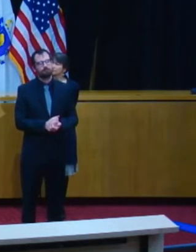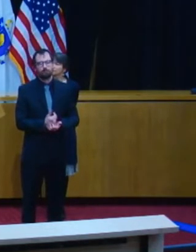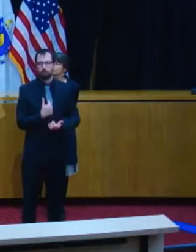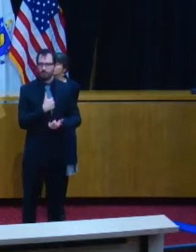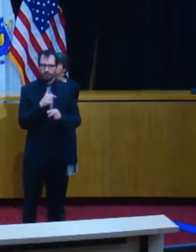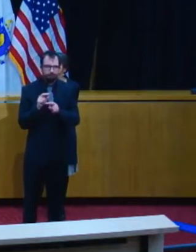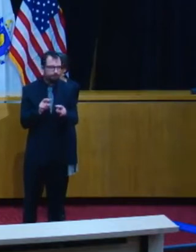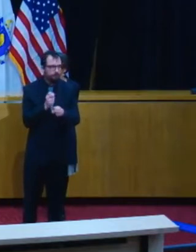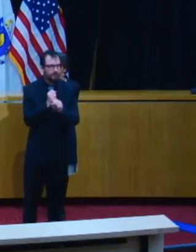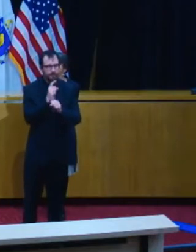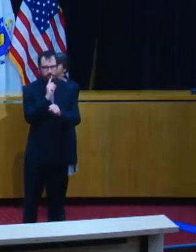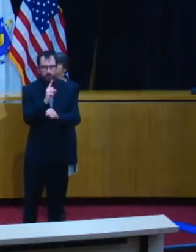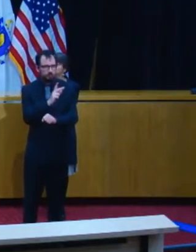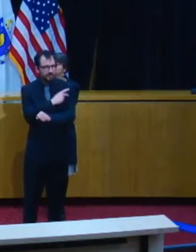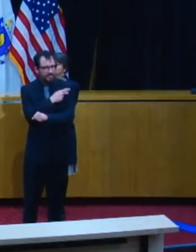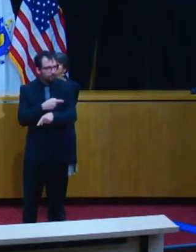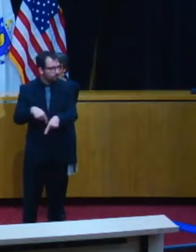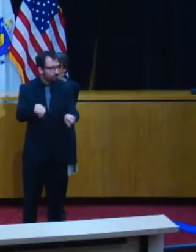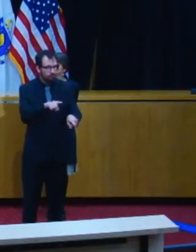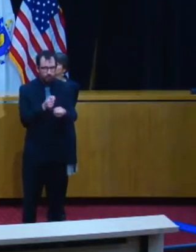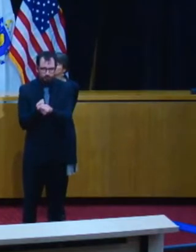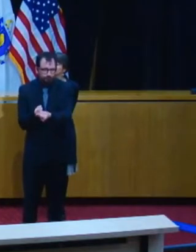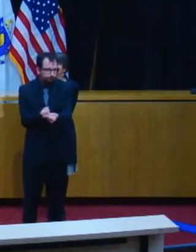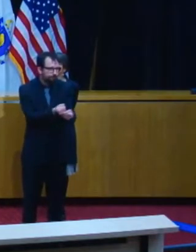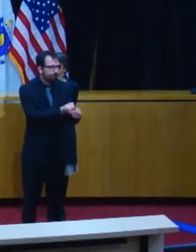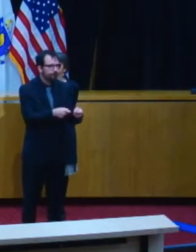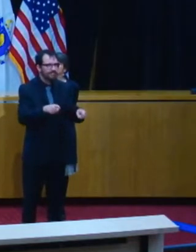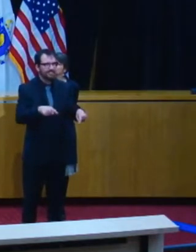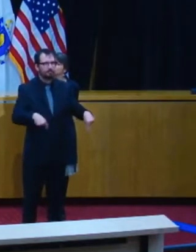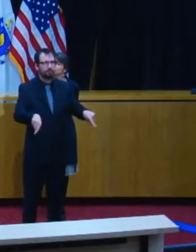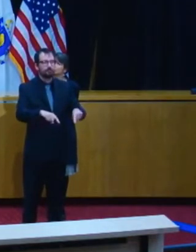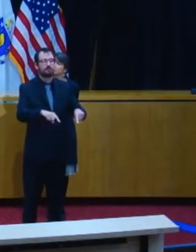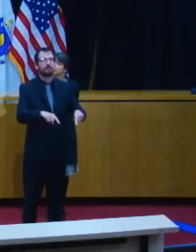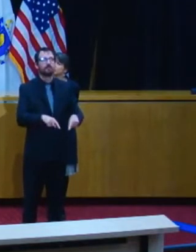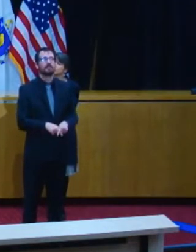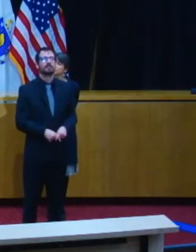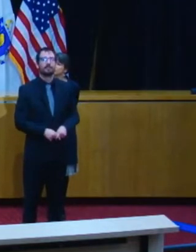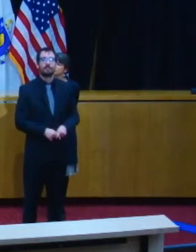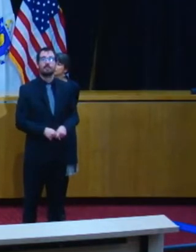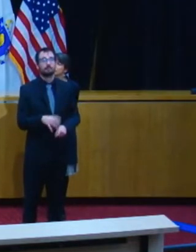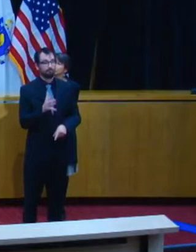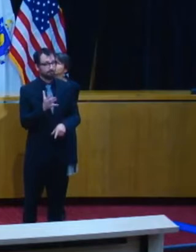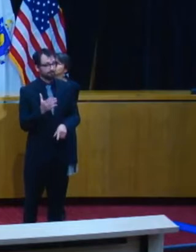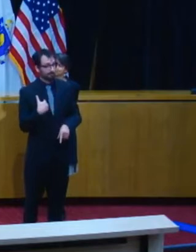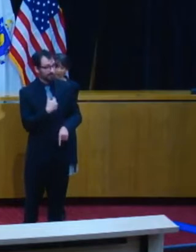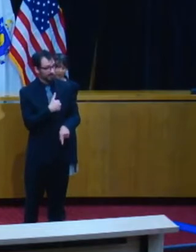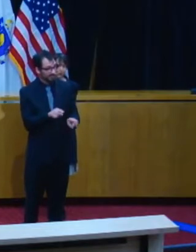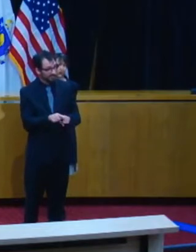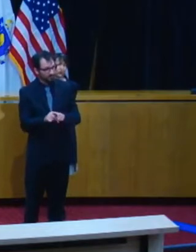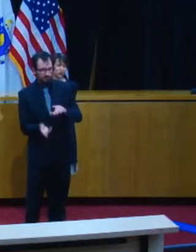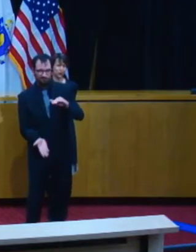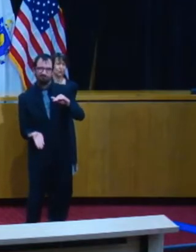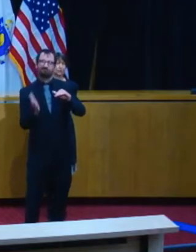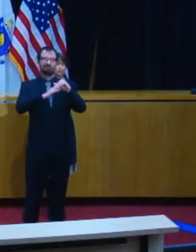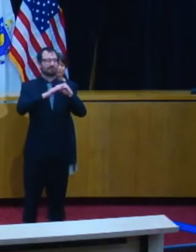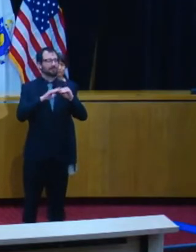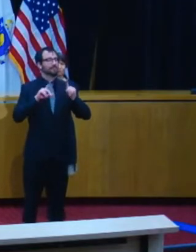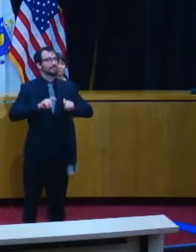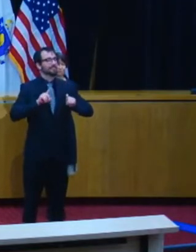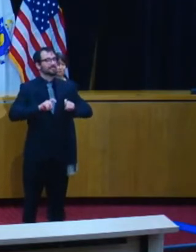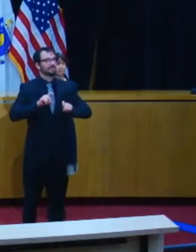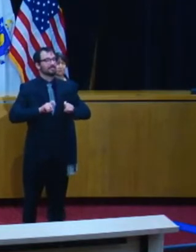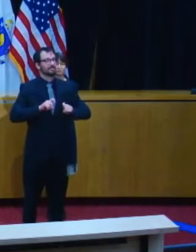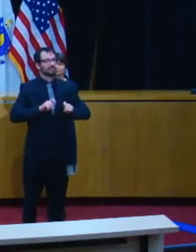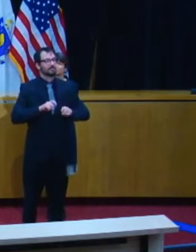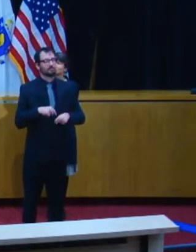state's testing capacity, and as of yesterday, completed over 56,000 tests so far. We're up